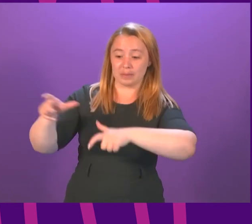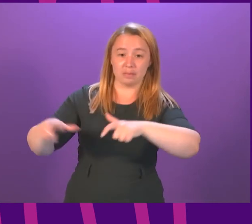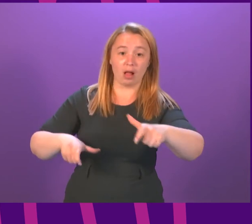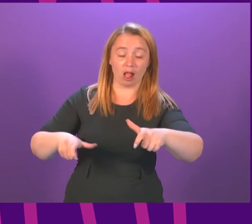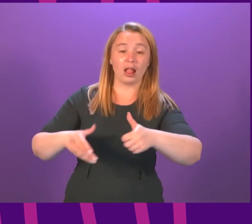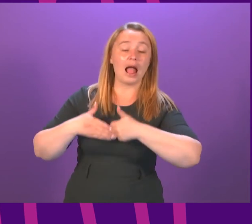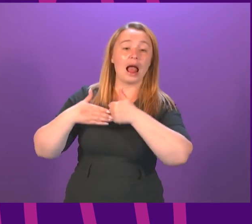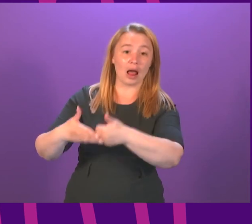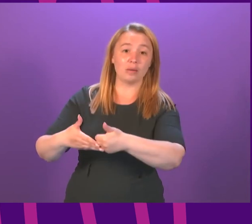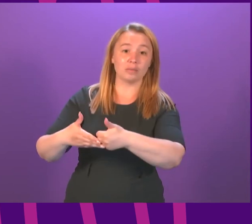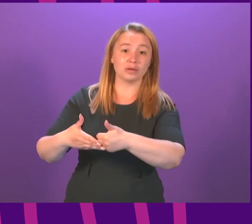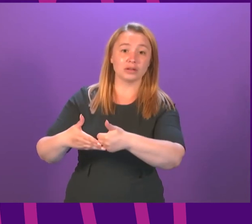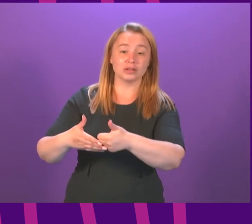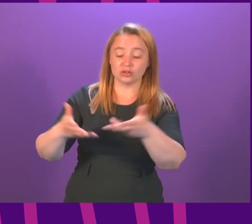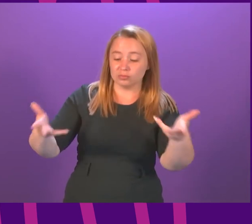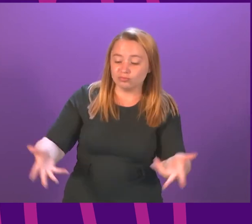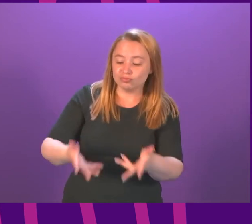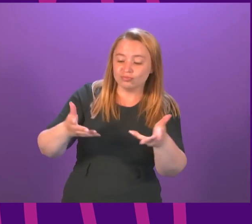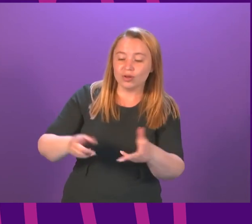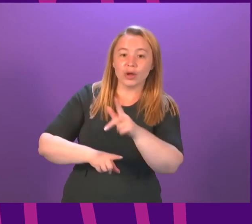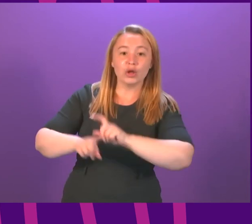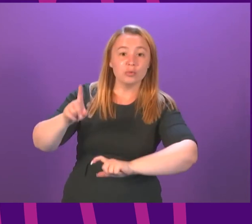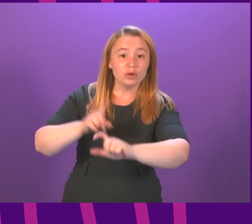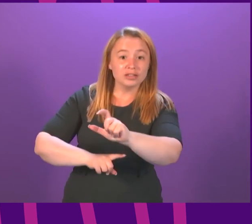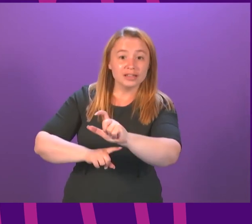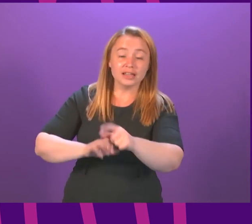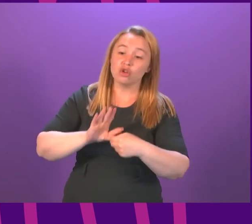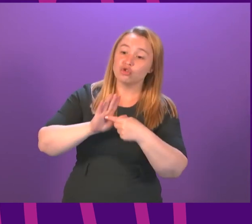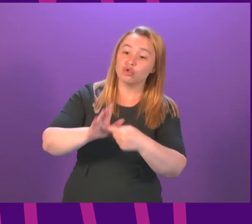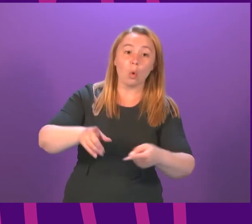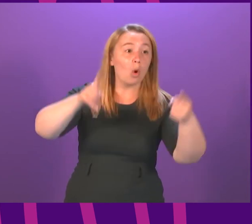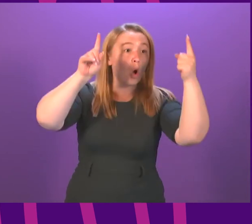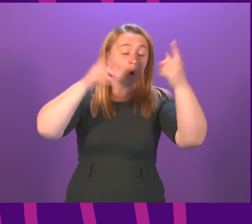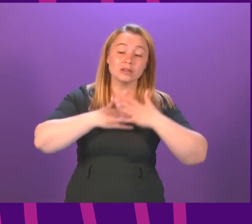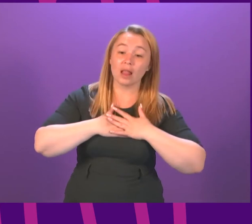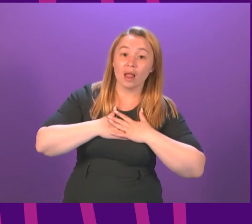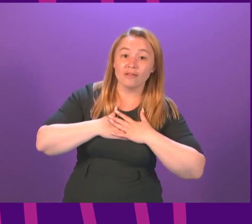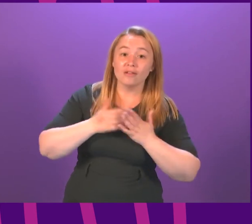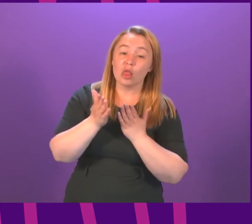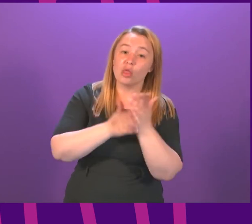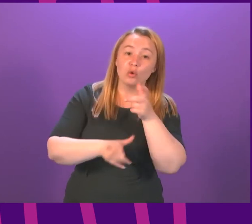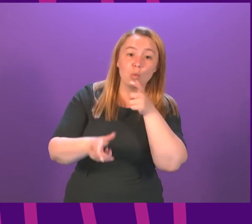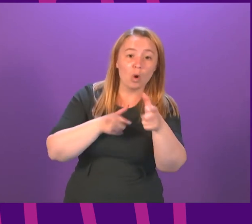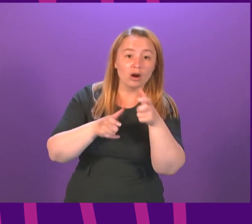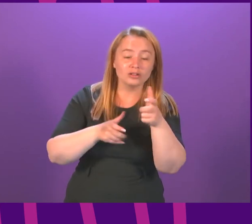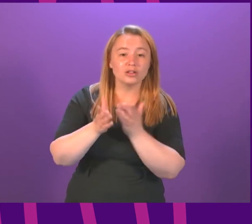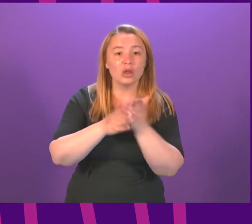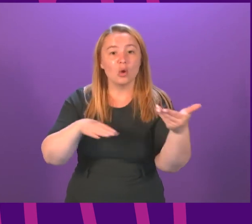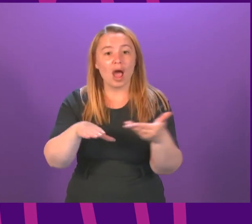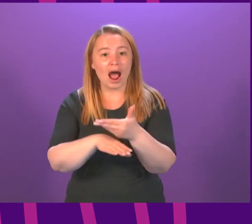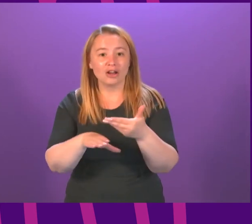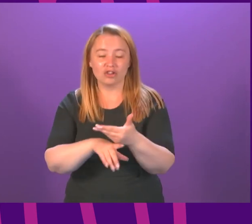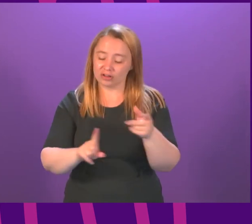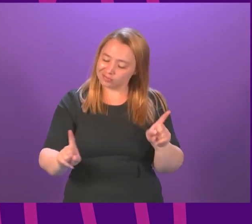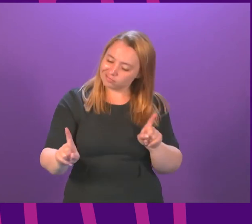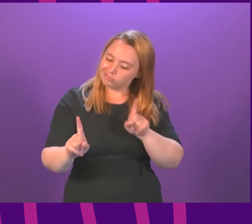It's there to foster community, to show God's love in words and action, to get alongside people and